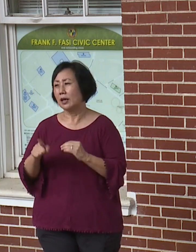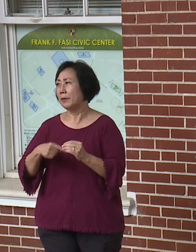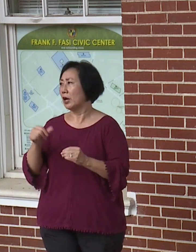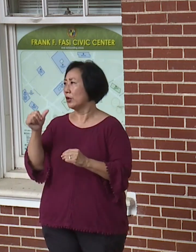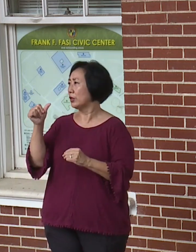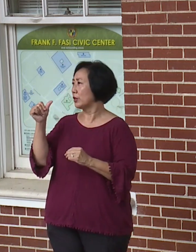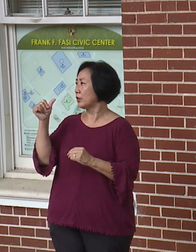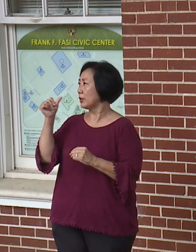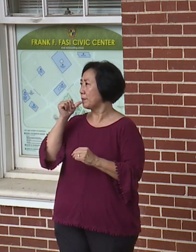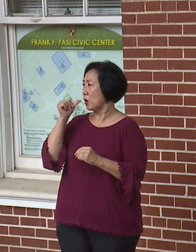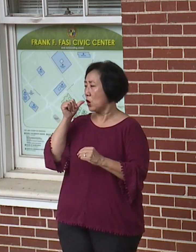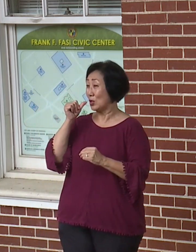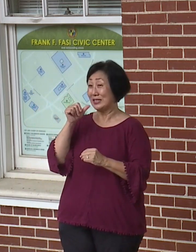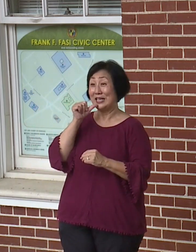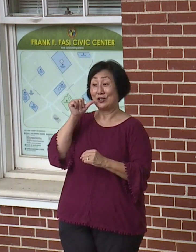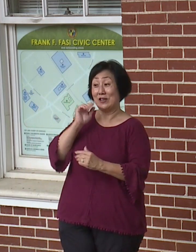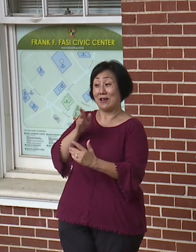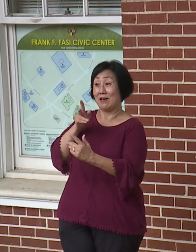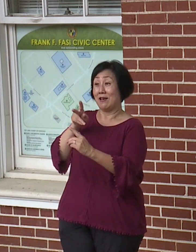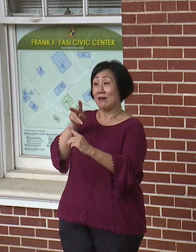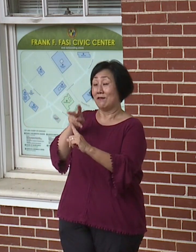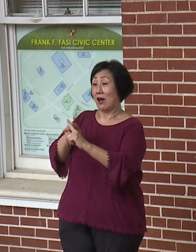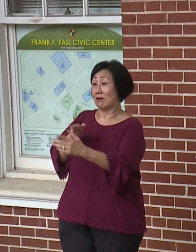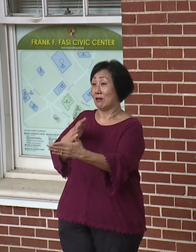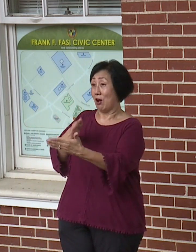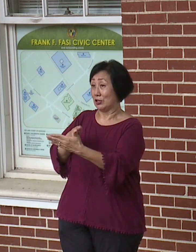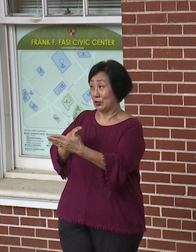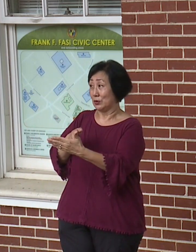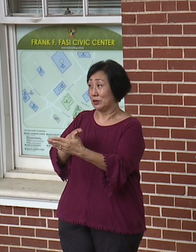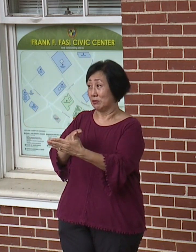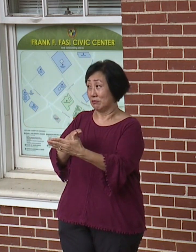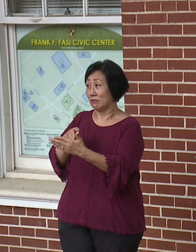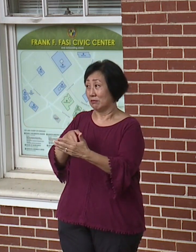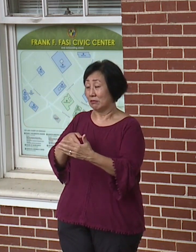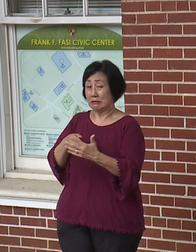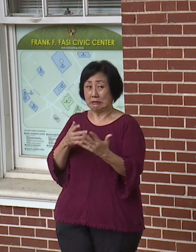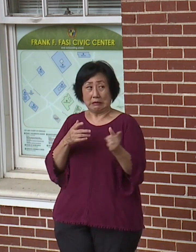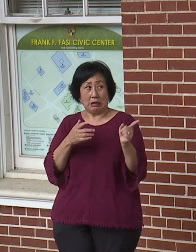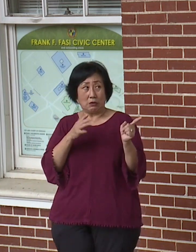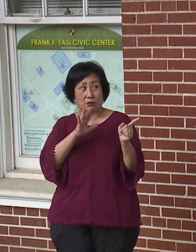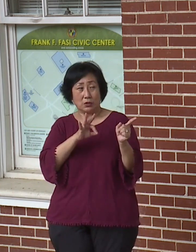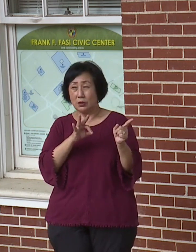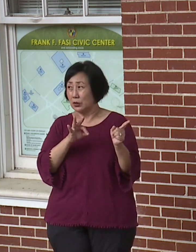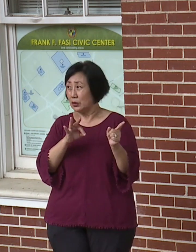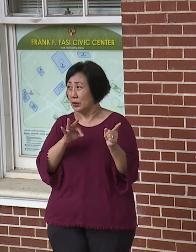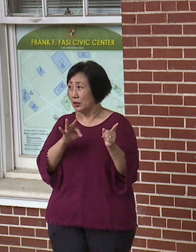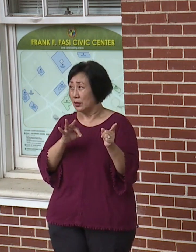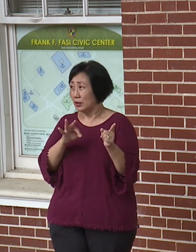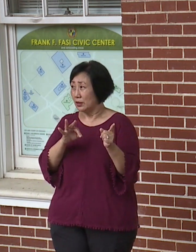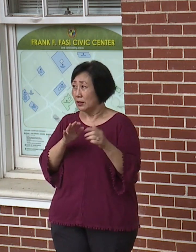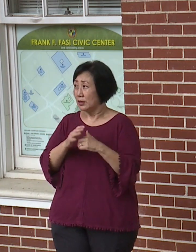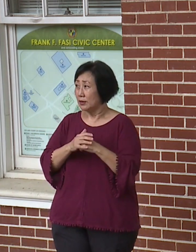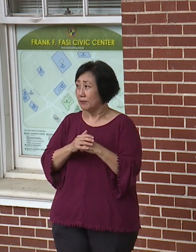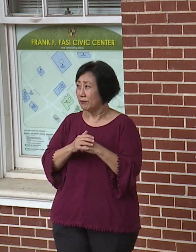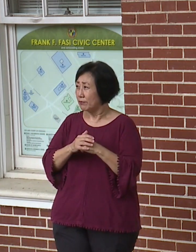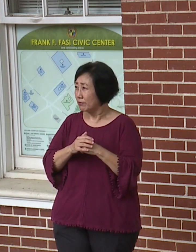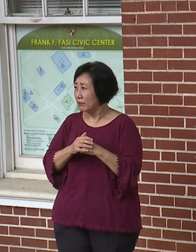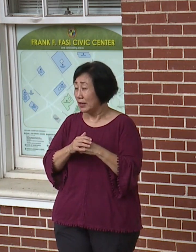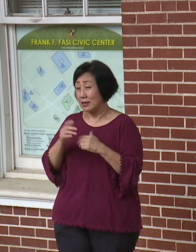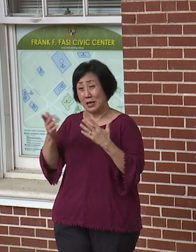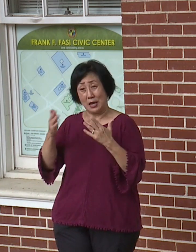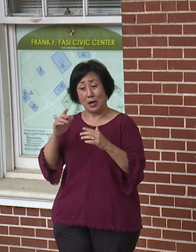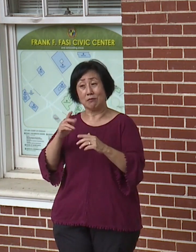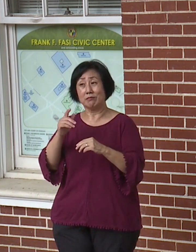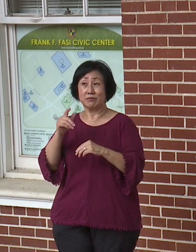lawsuit filed yesterday. I don't know if the administration was able to comment on that yet. I know your usual practice is not to comment on a pending lawsuit,